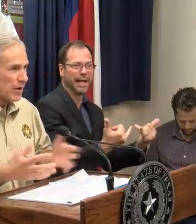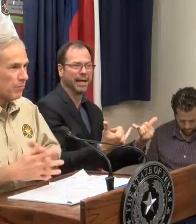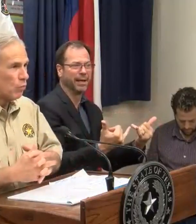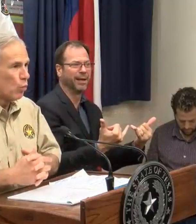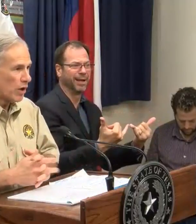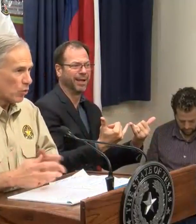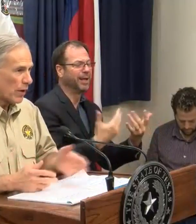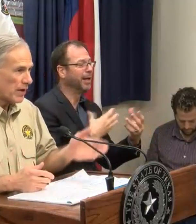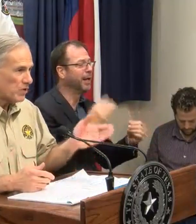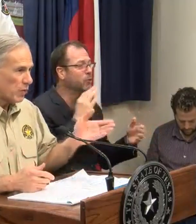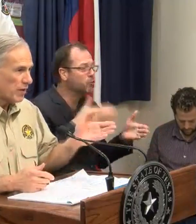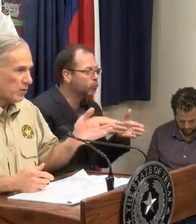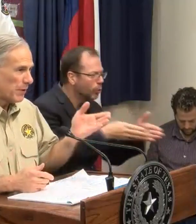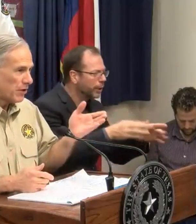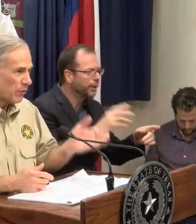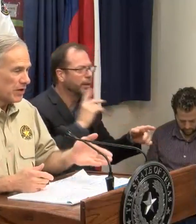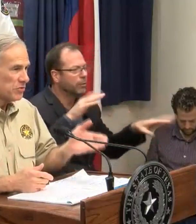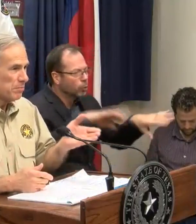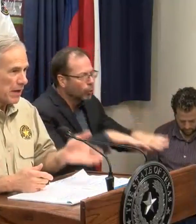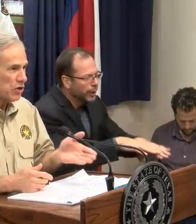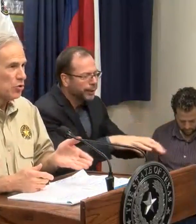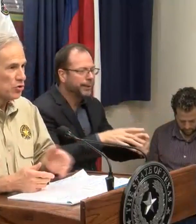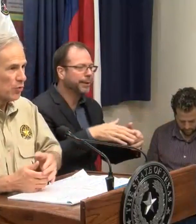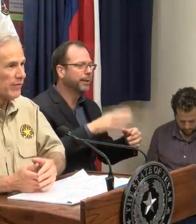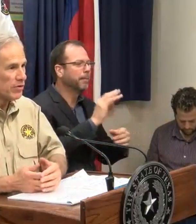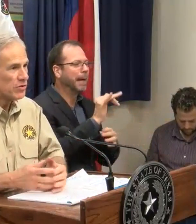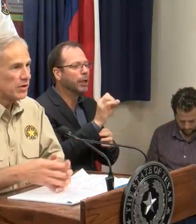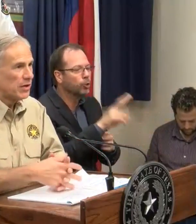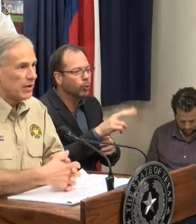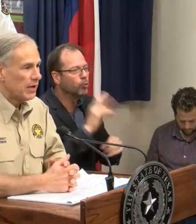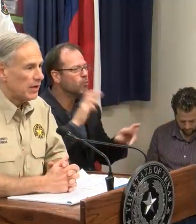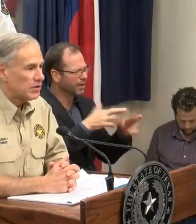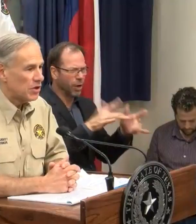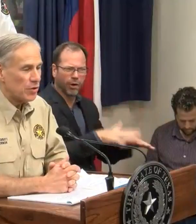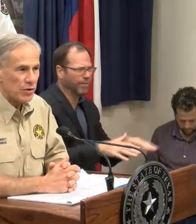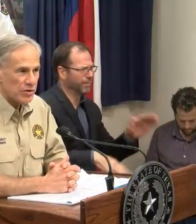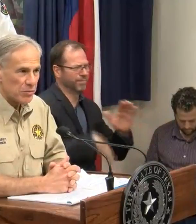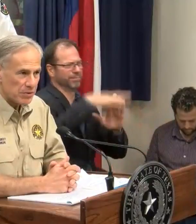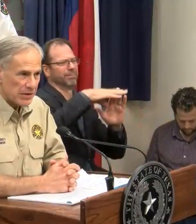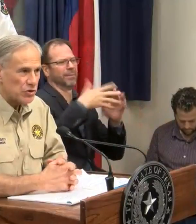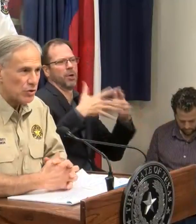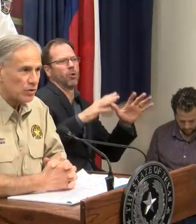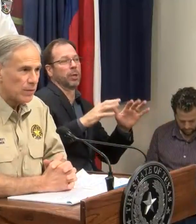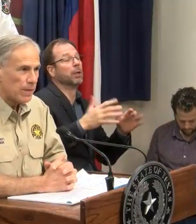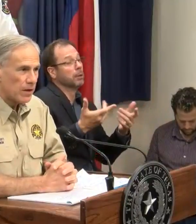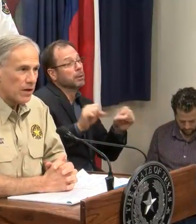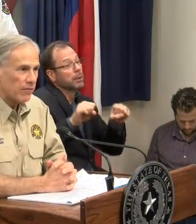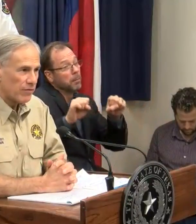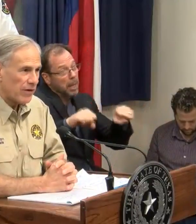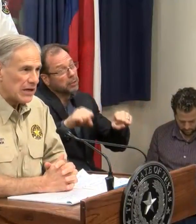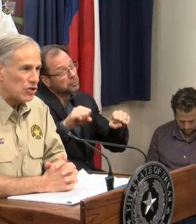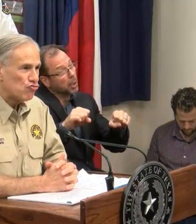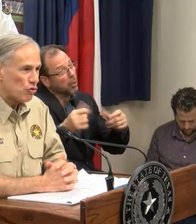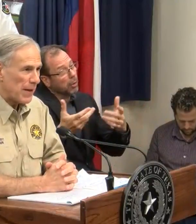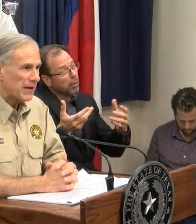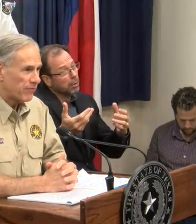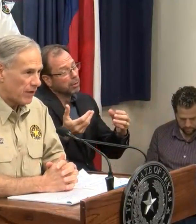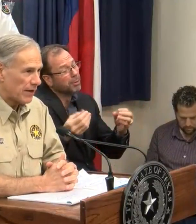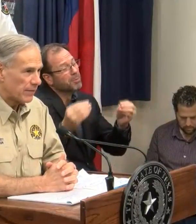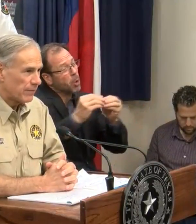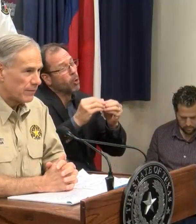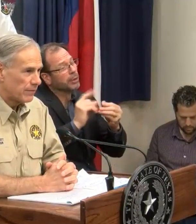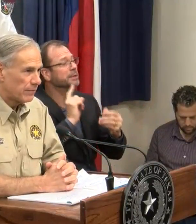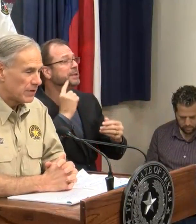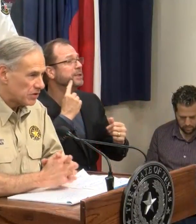filled up waterways, whether they be creeks, bayous, or rivers. And so there is the potential for very dramatic